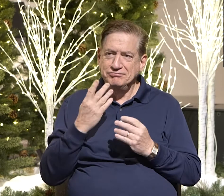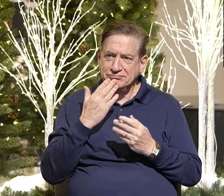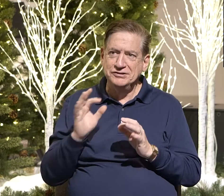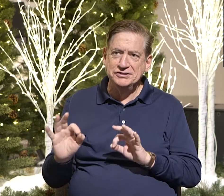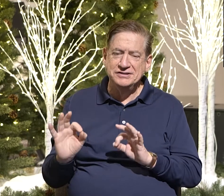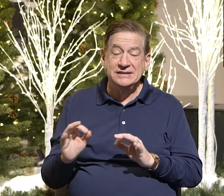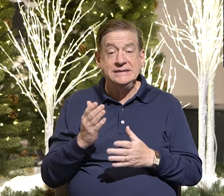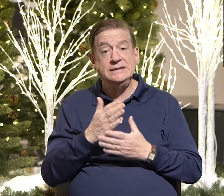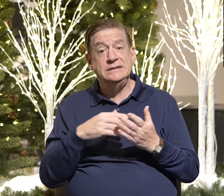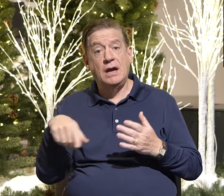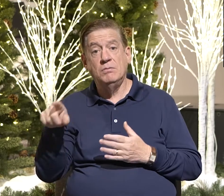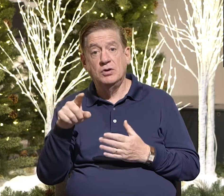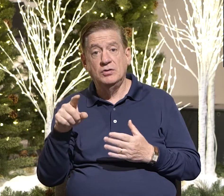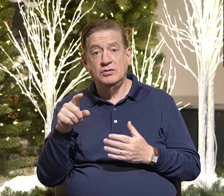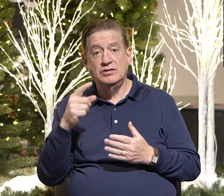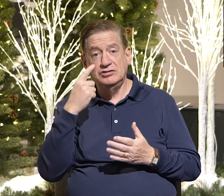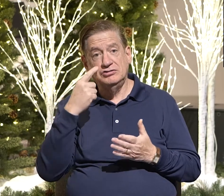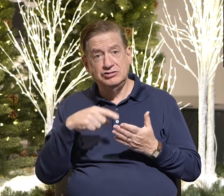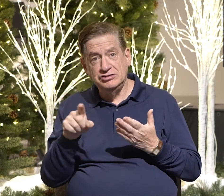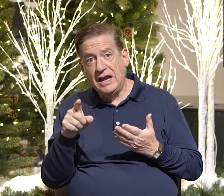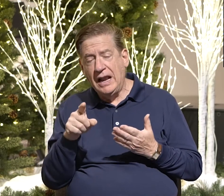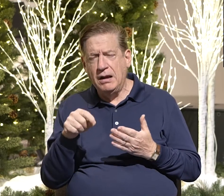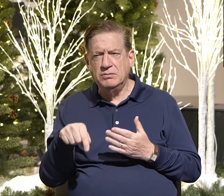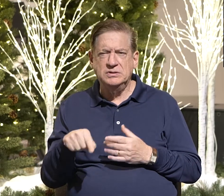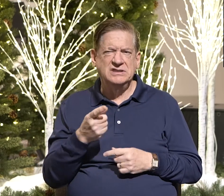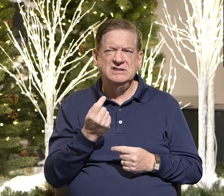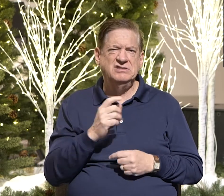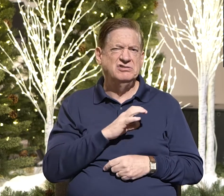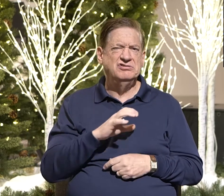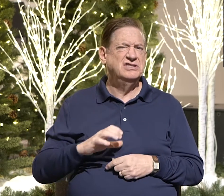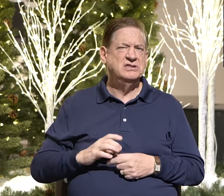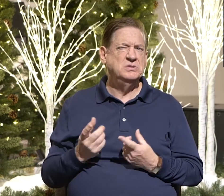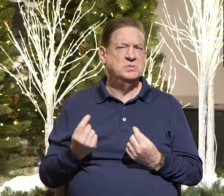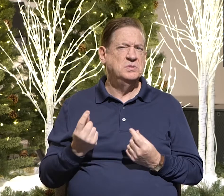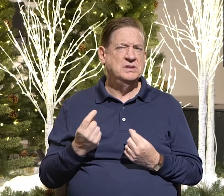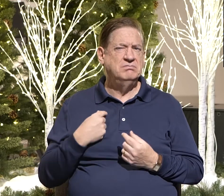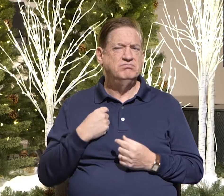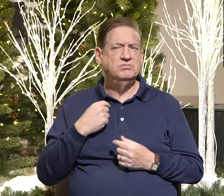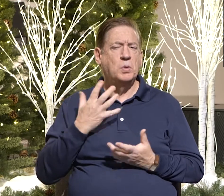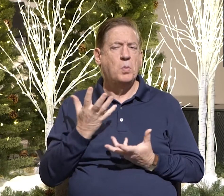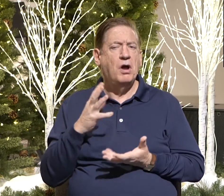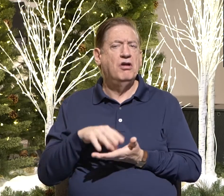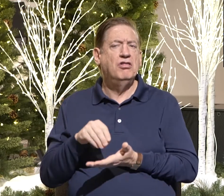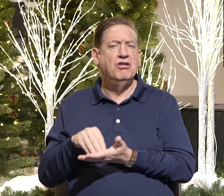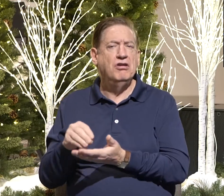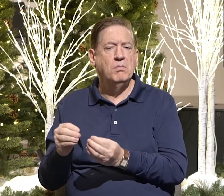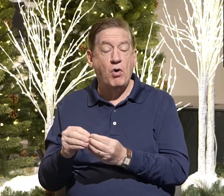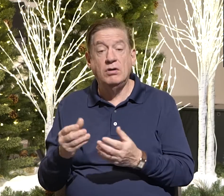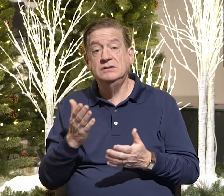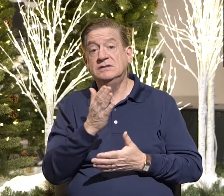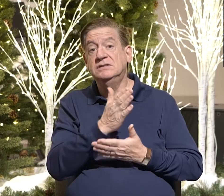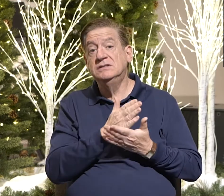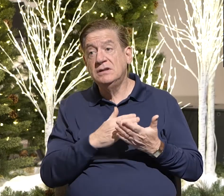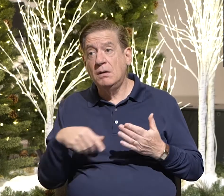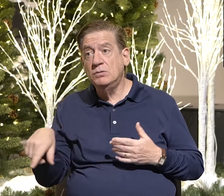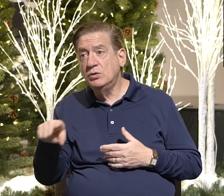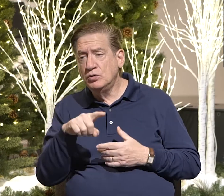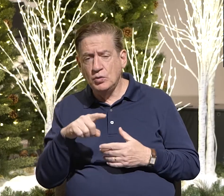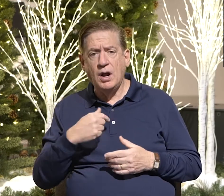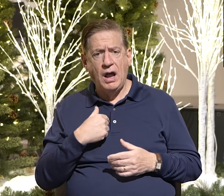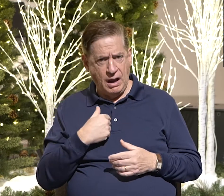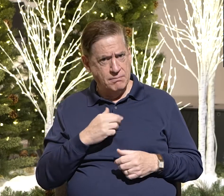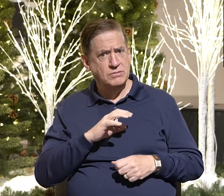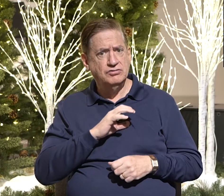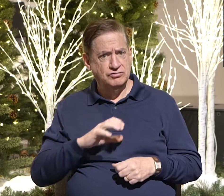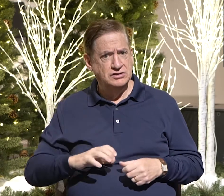Some of you might just be checking out this Christian thing or might be, claim to be Christian and you're not quite ready to